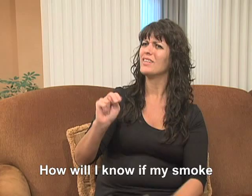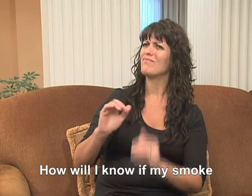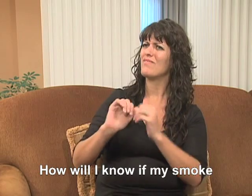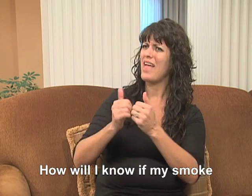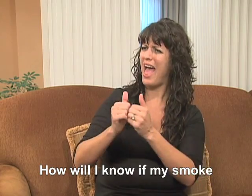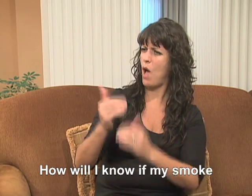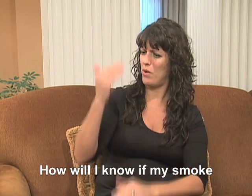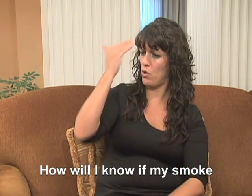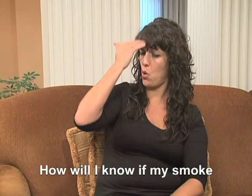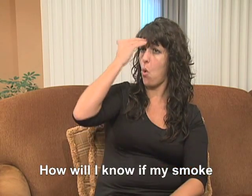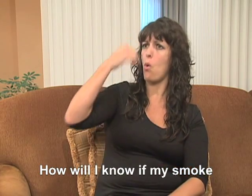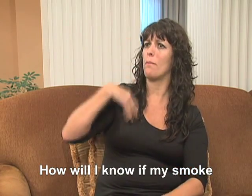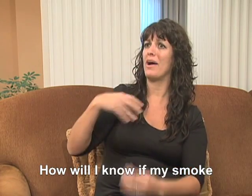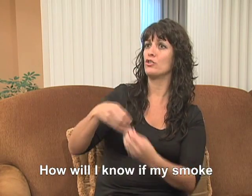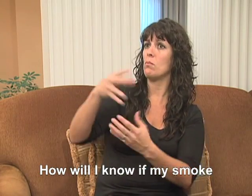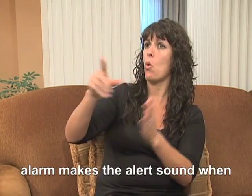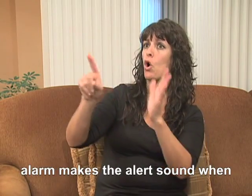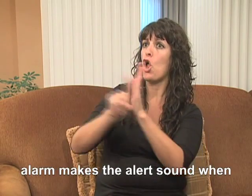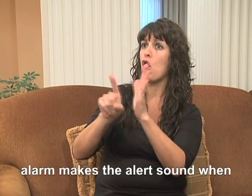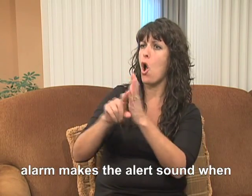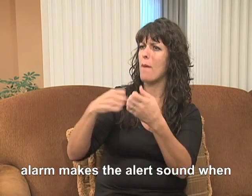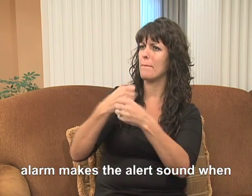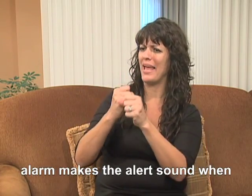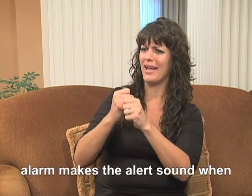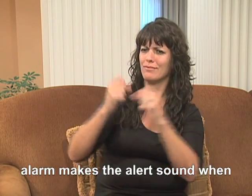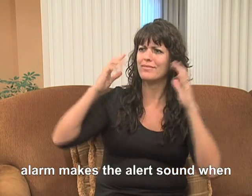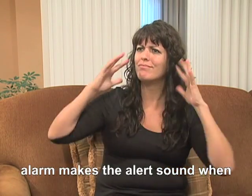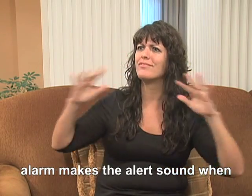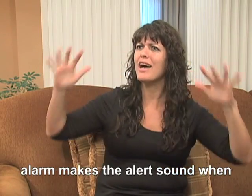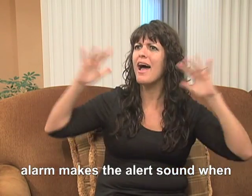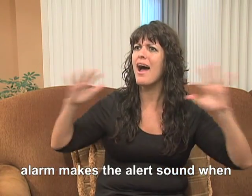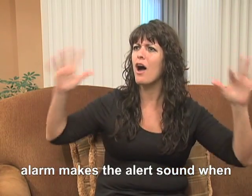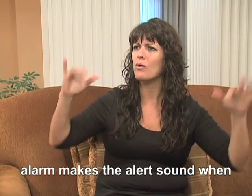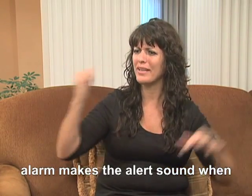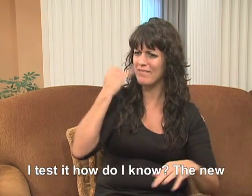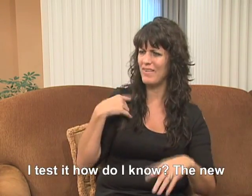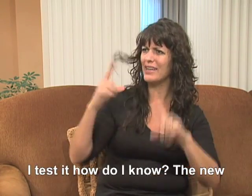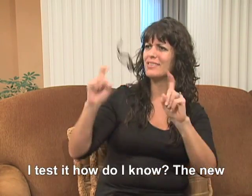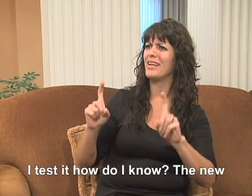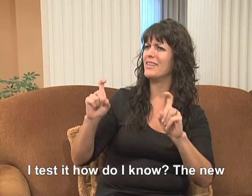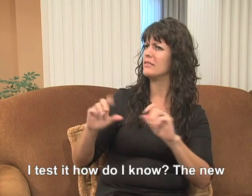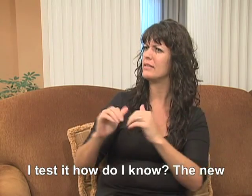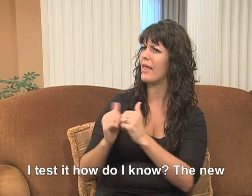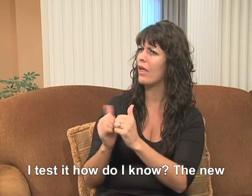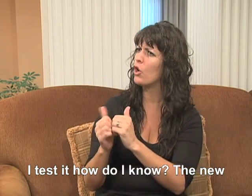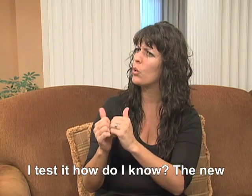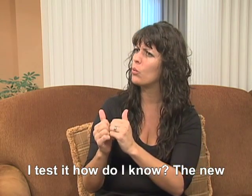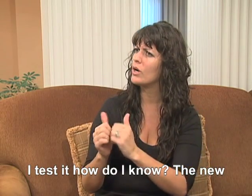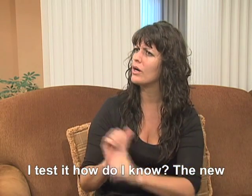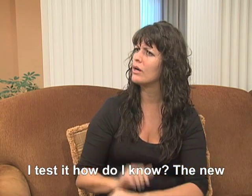How will I know if my smoke alarm makes the alert sound when I test it? How do I know?